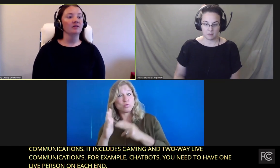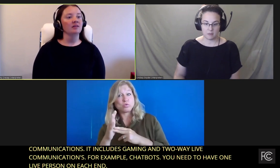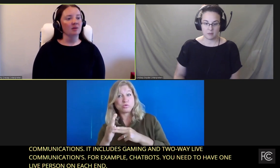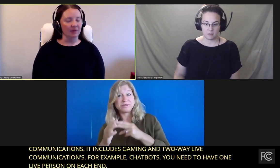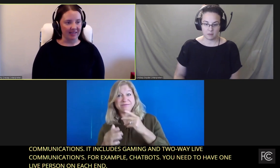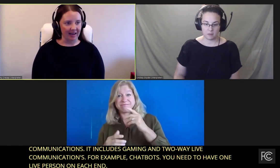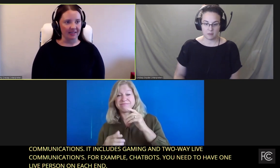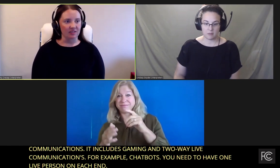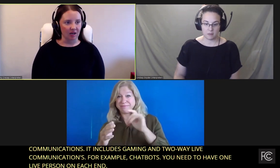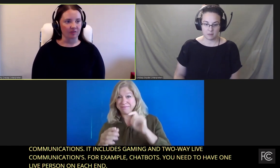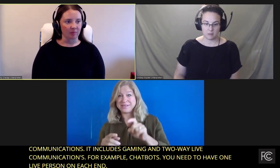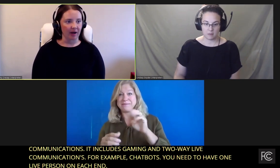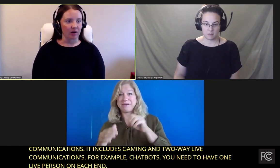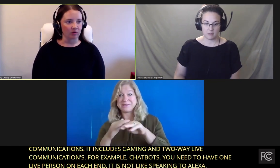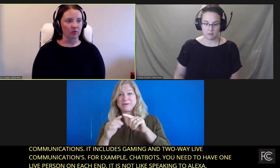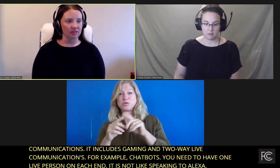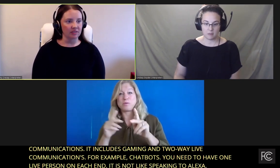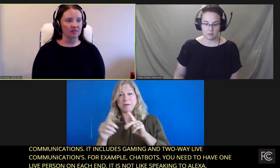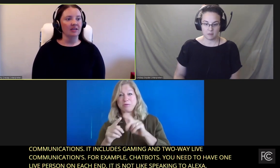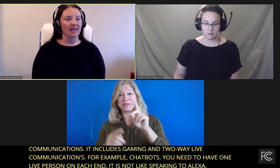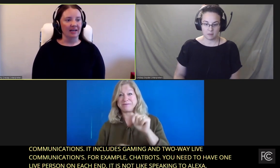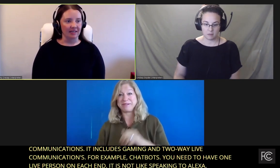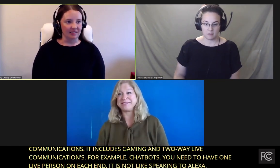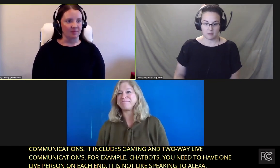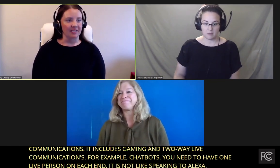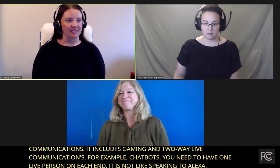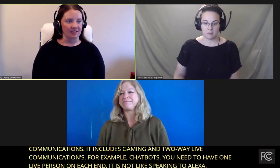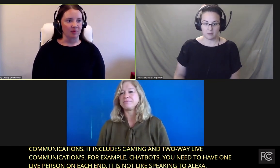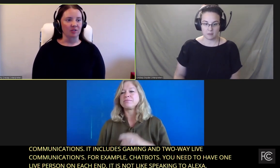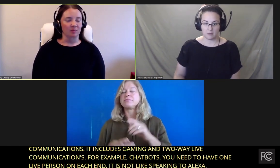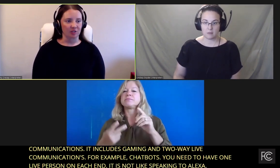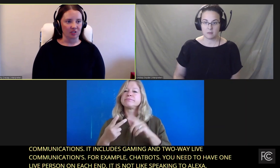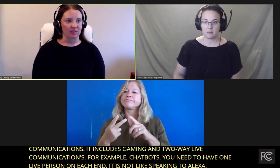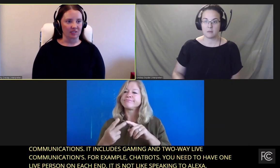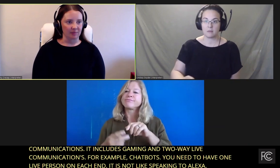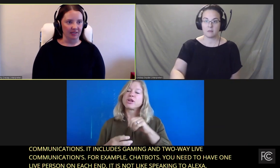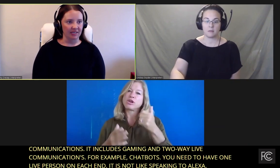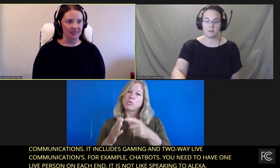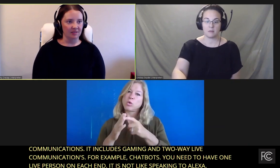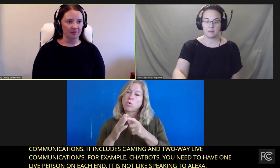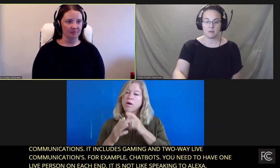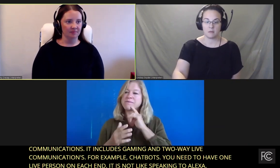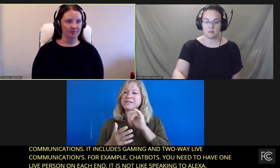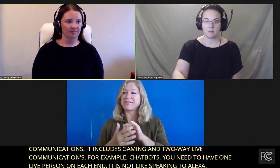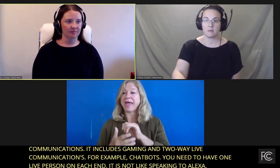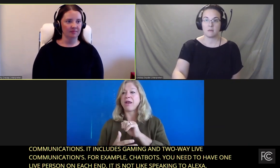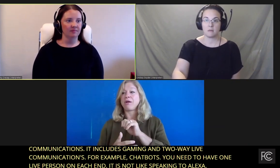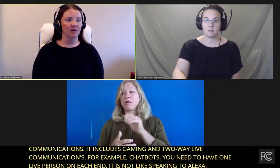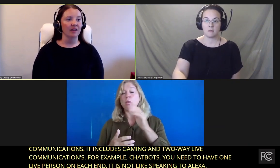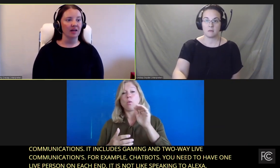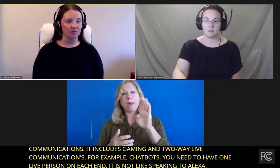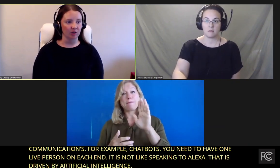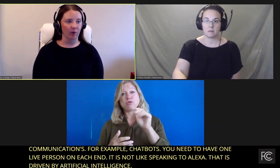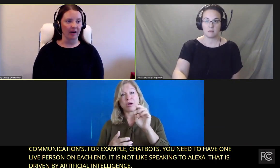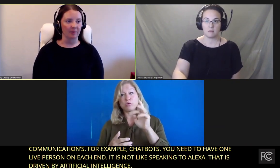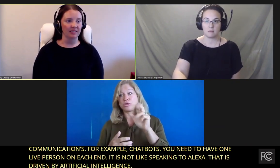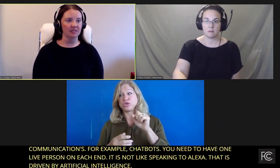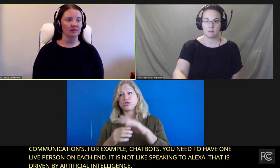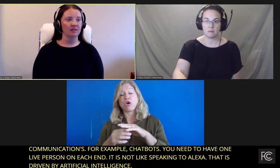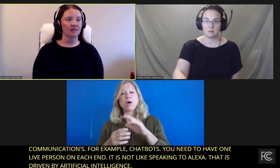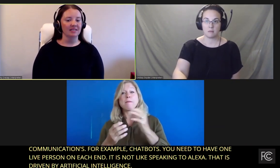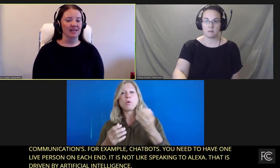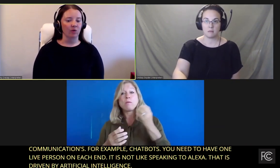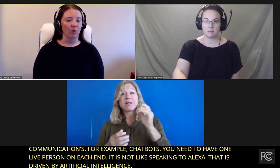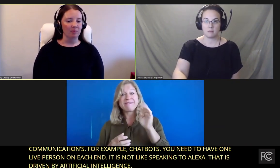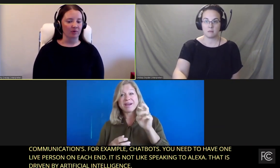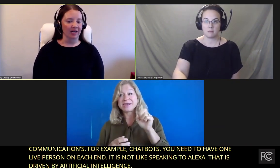person. But that is covered by our rules. And it needs to be accessible to persons with disabilities. Another requirement